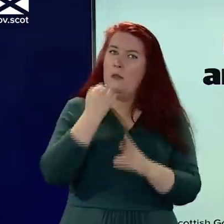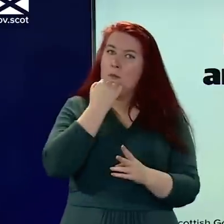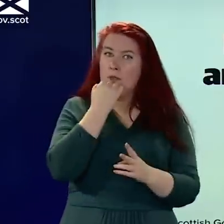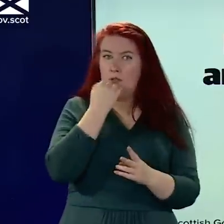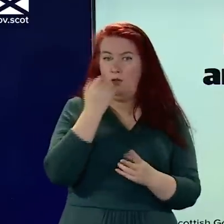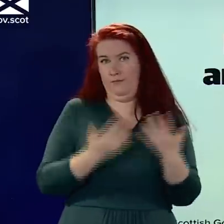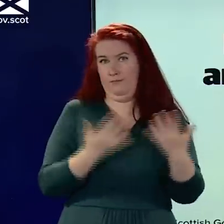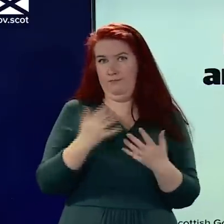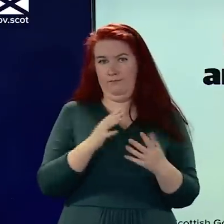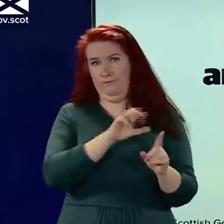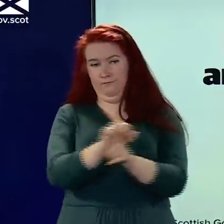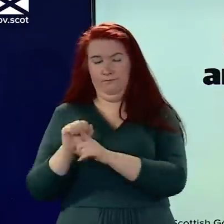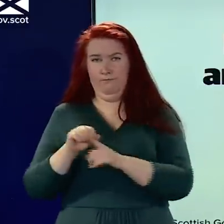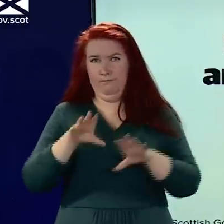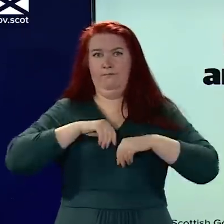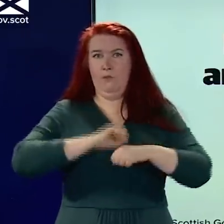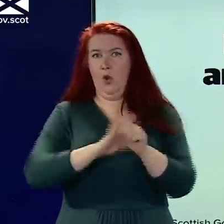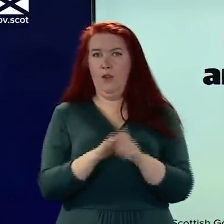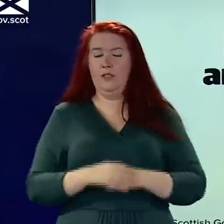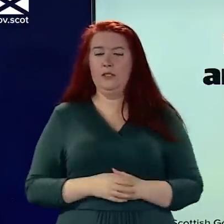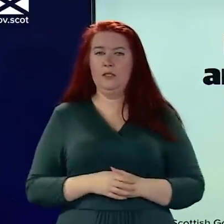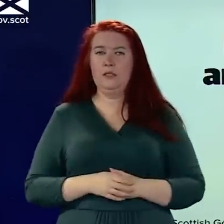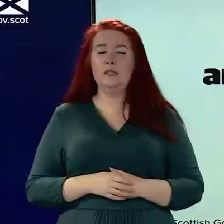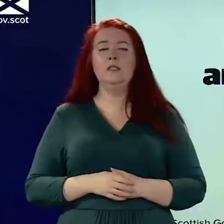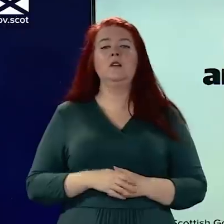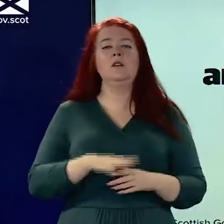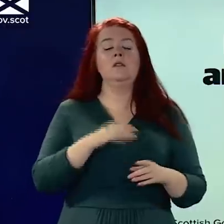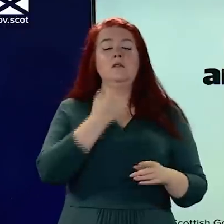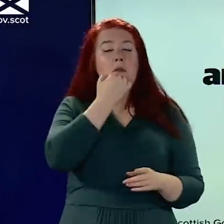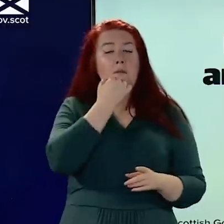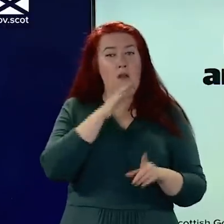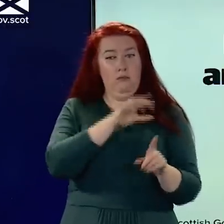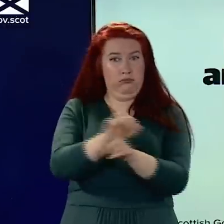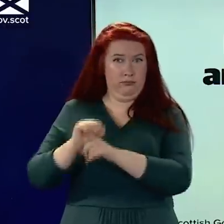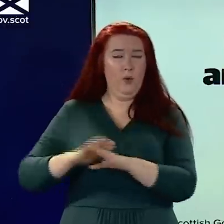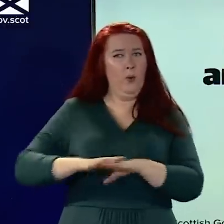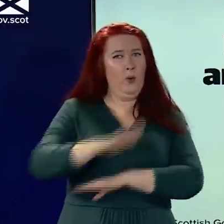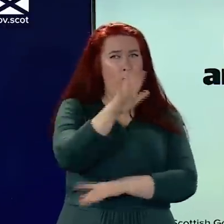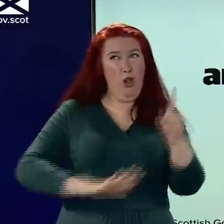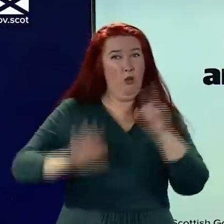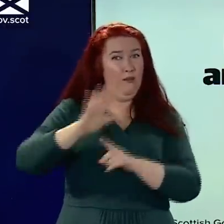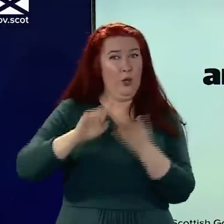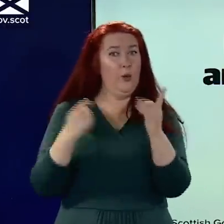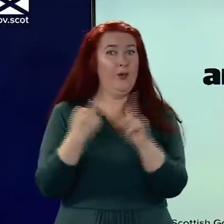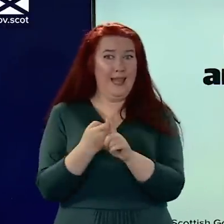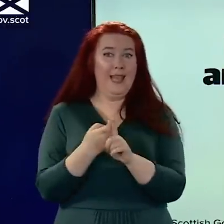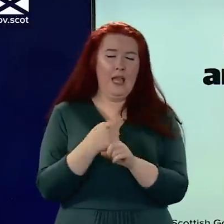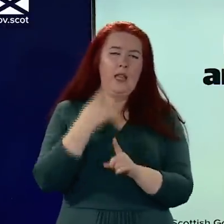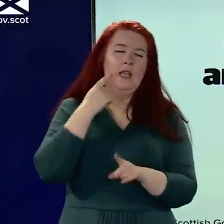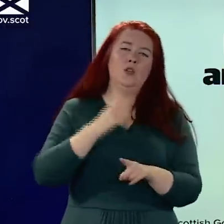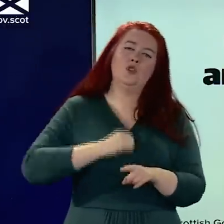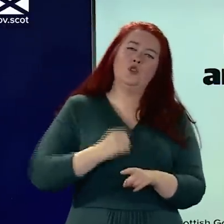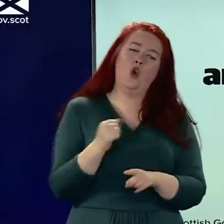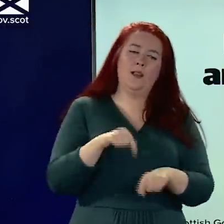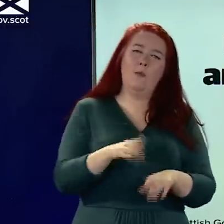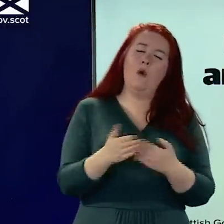It's important to point out that case numbers are rising across the UK just now, but after a period of slower increases in